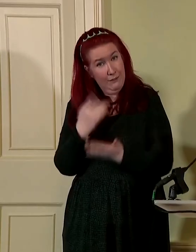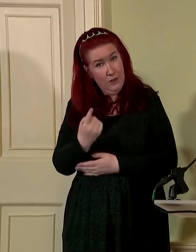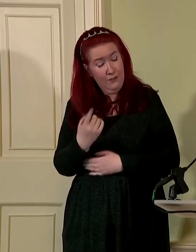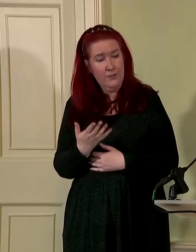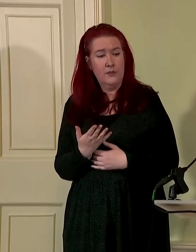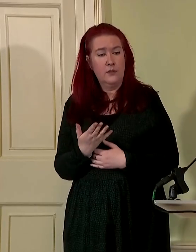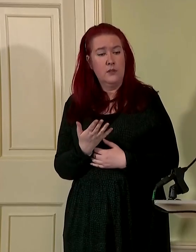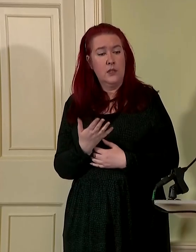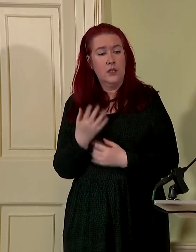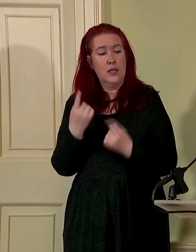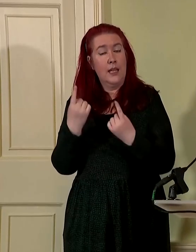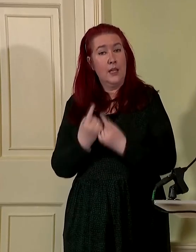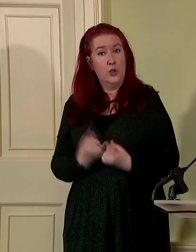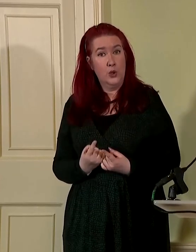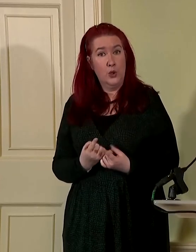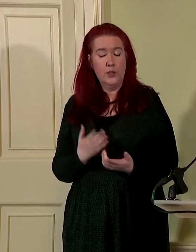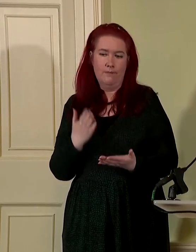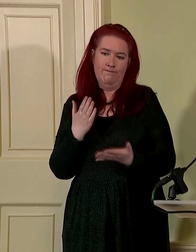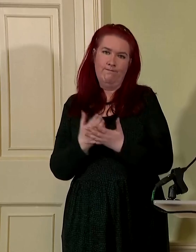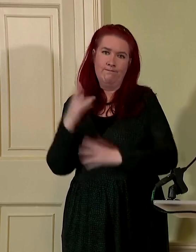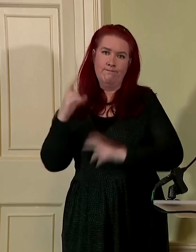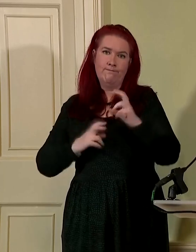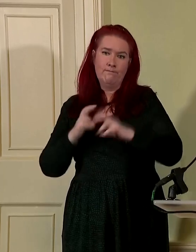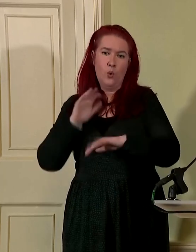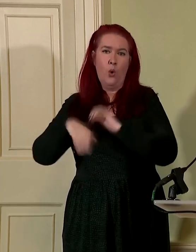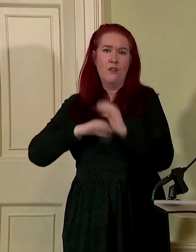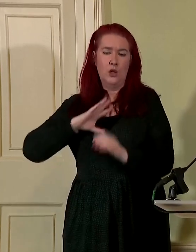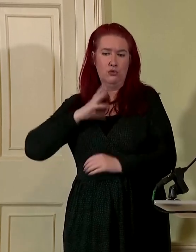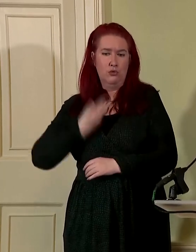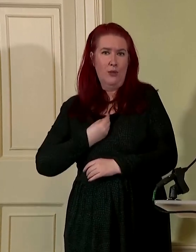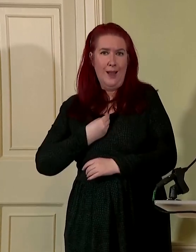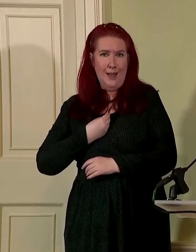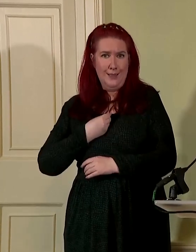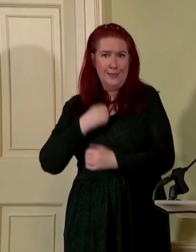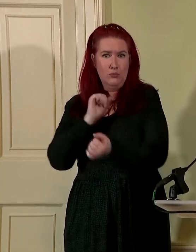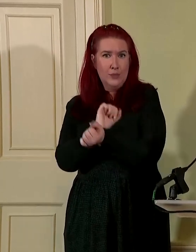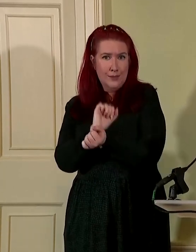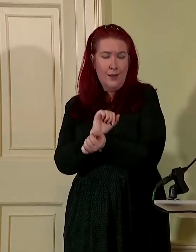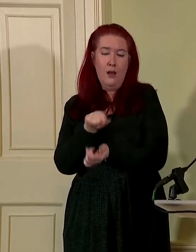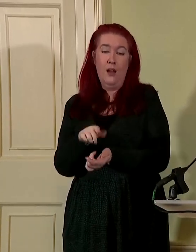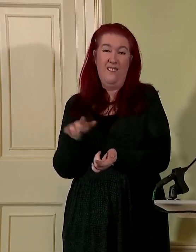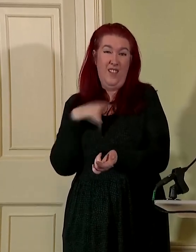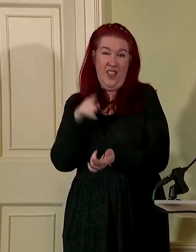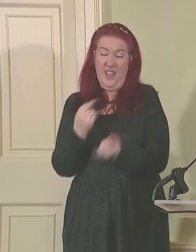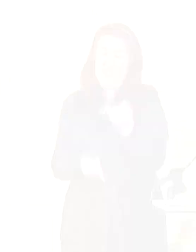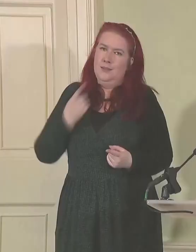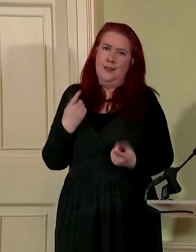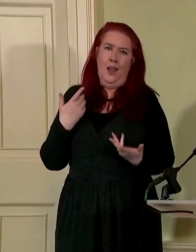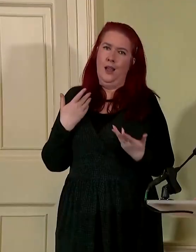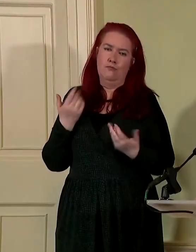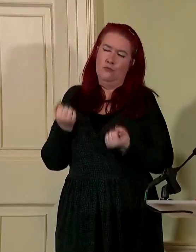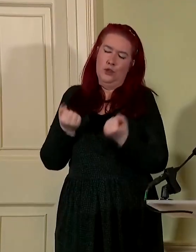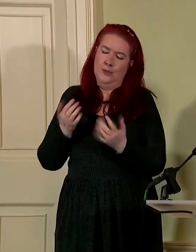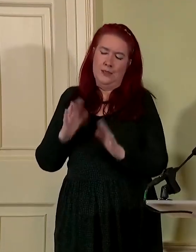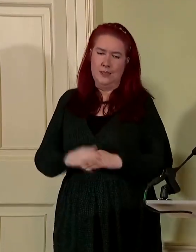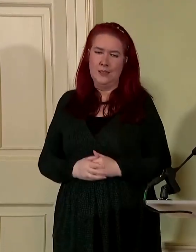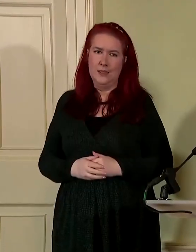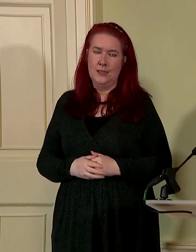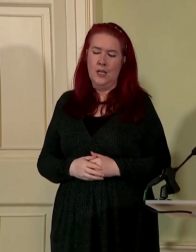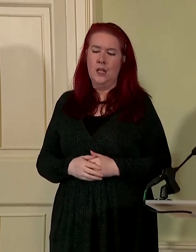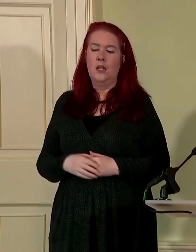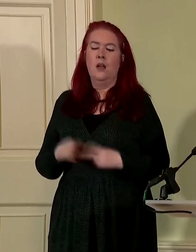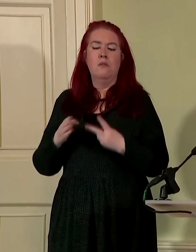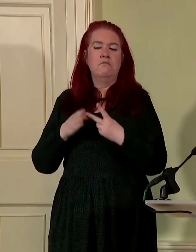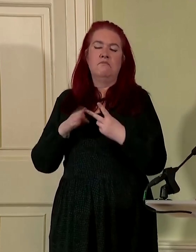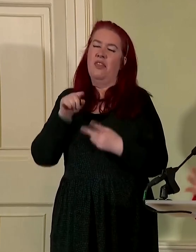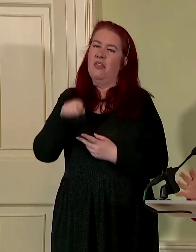issues, and particularly the rye around transgender prisoners, was the straw that broke the camel's back here? No, that issue wasn't